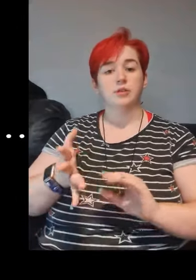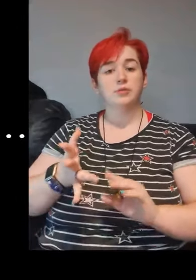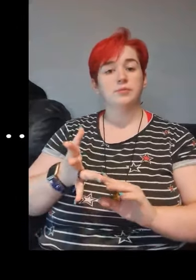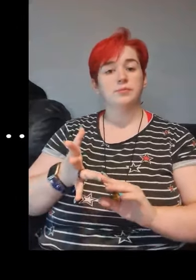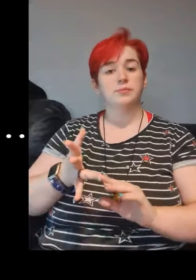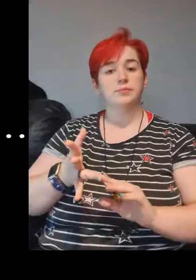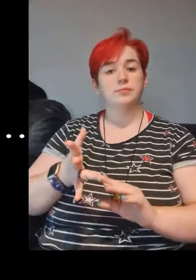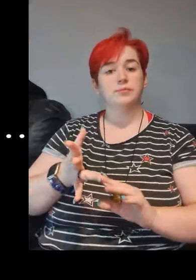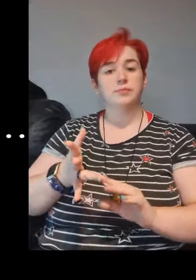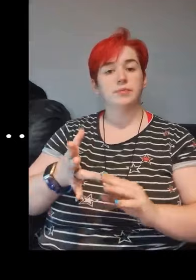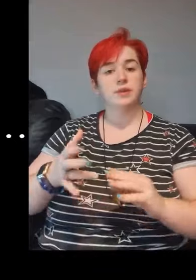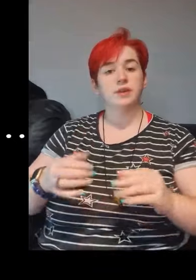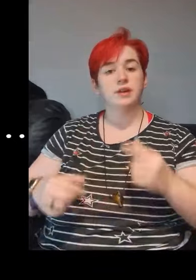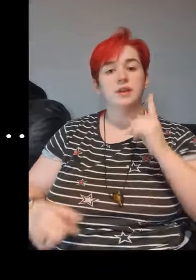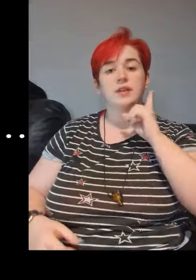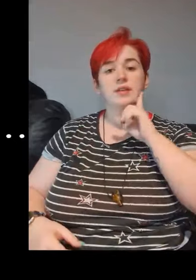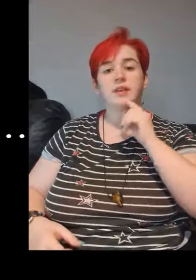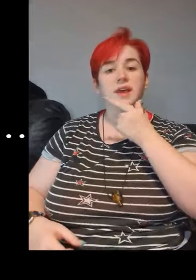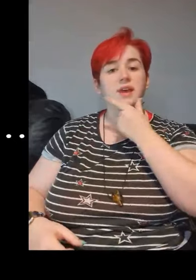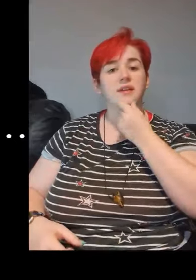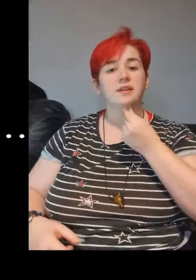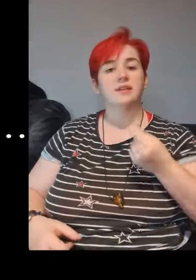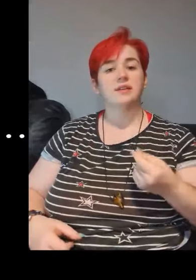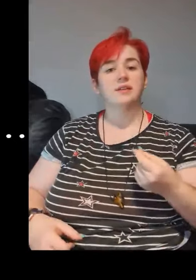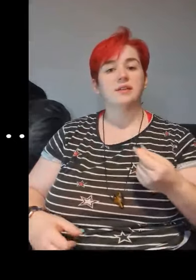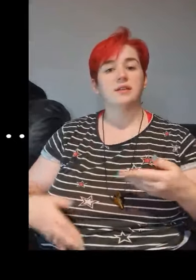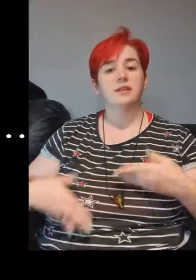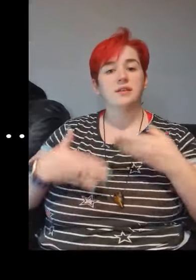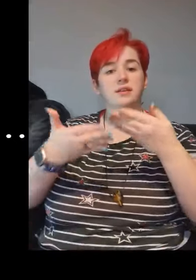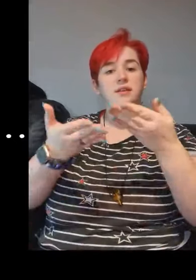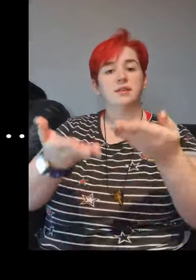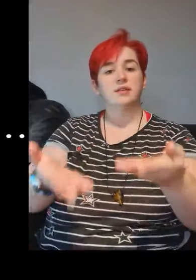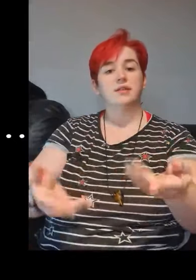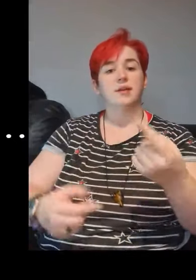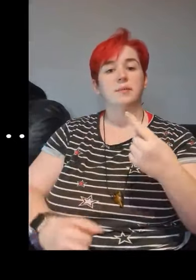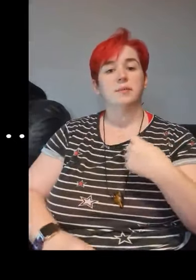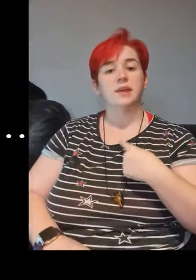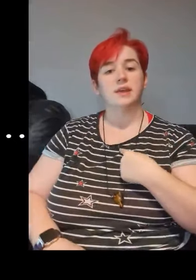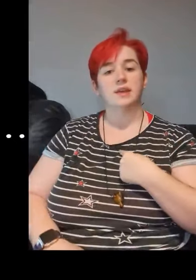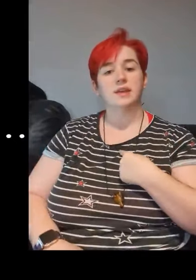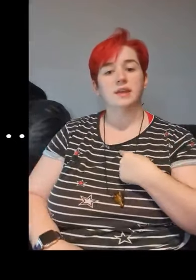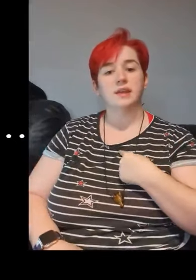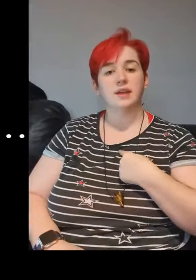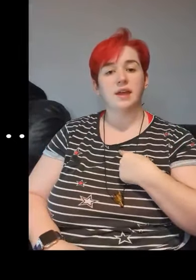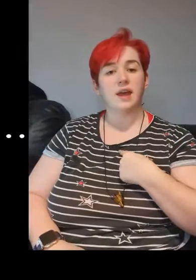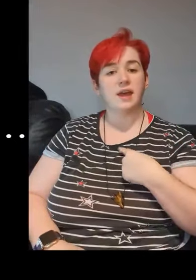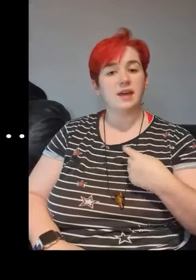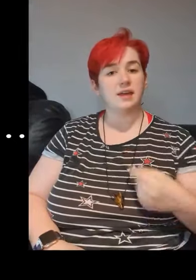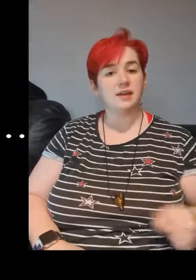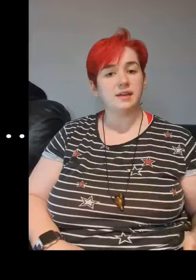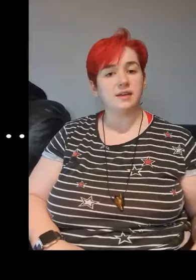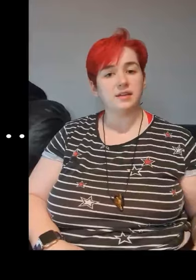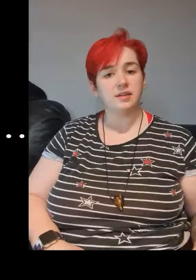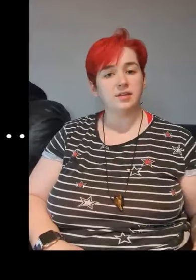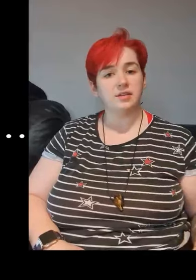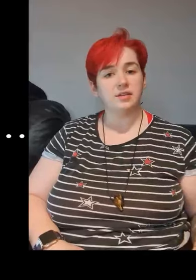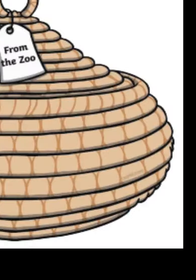so they sent me a